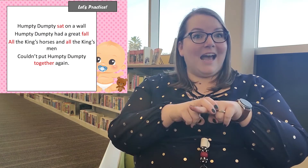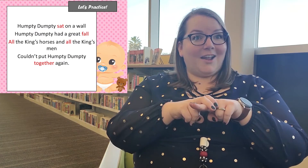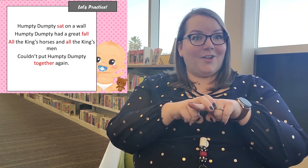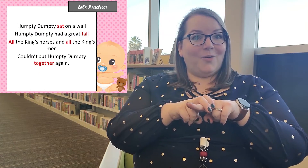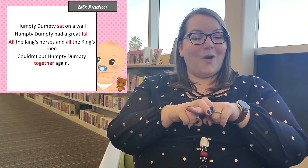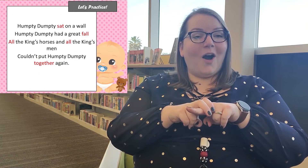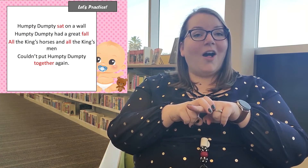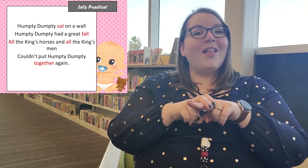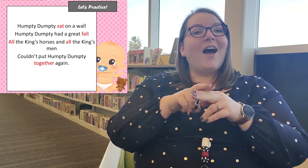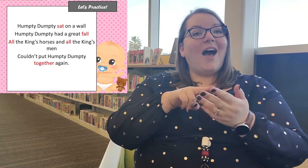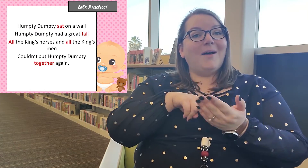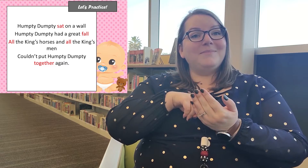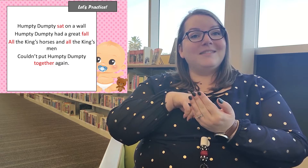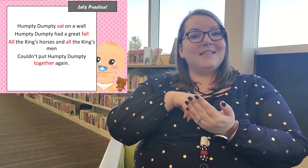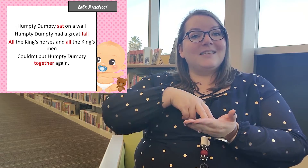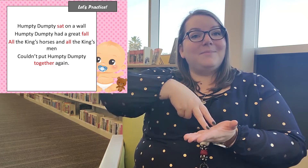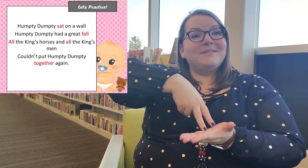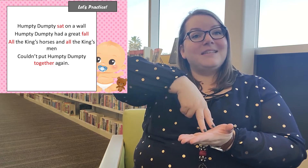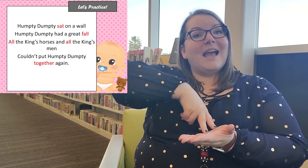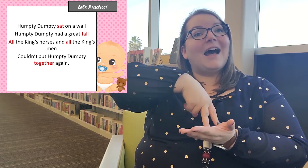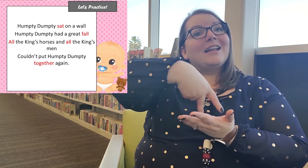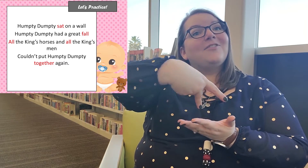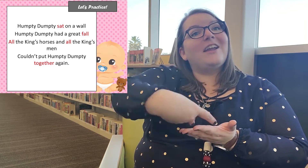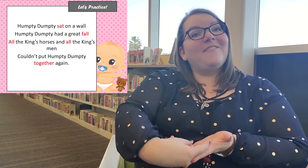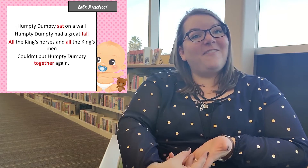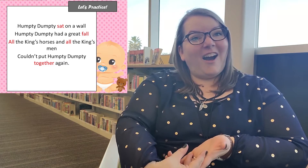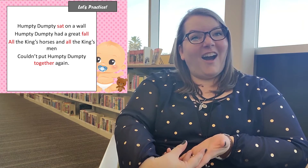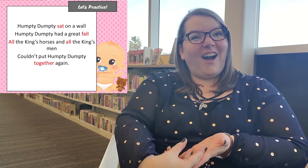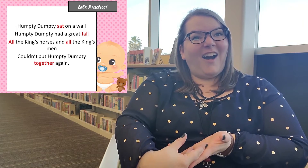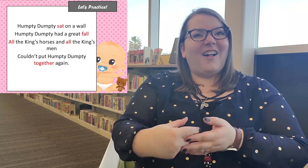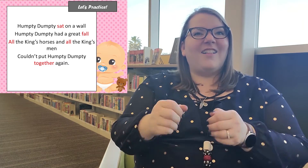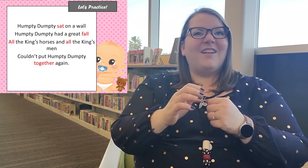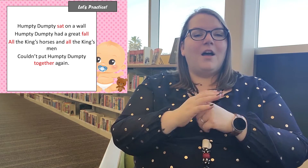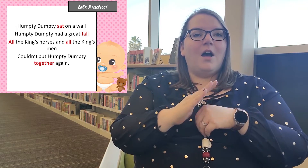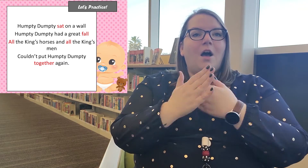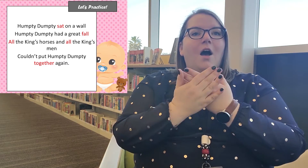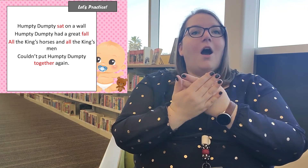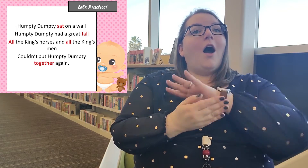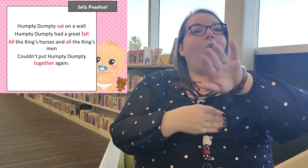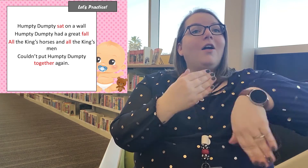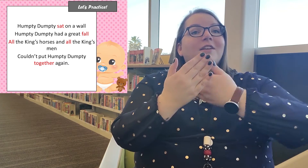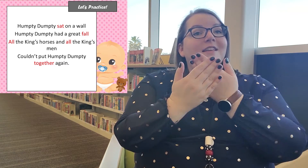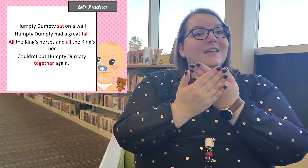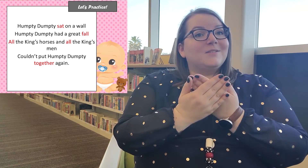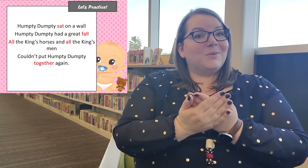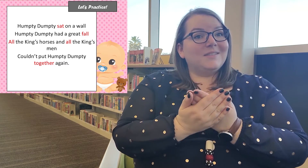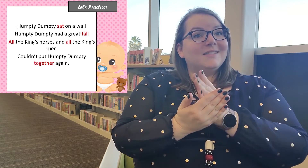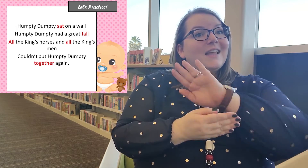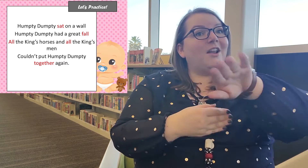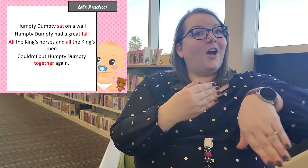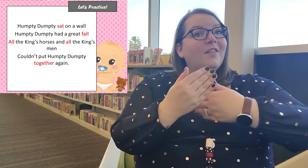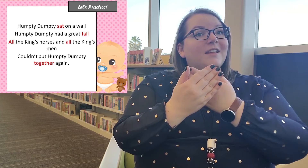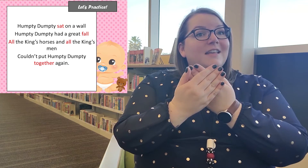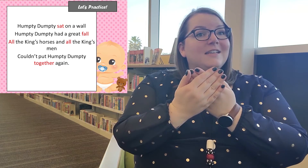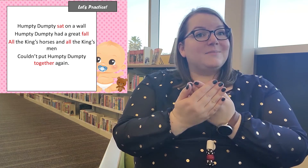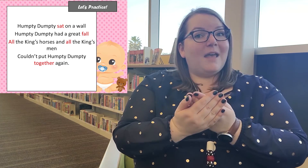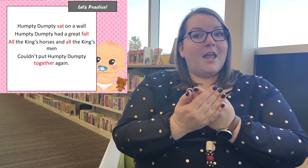on a wall Humpty Dumpty had a great fall all the king's horses and all the king's men